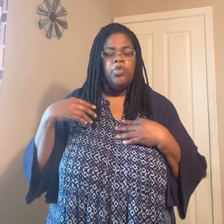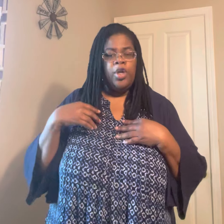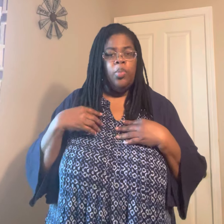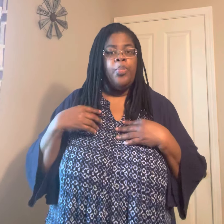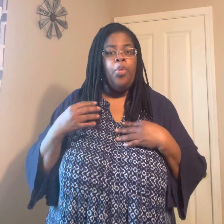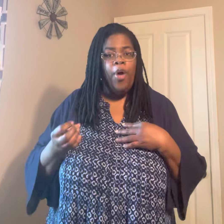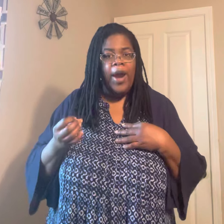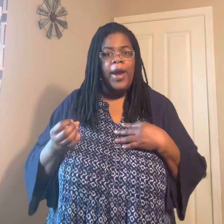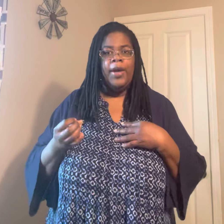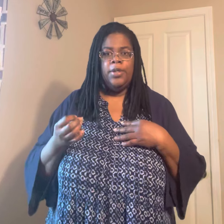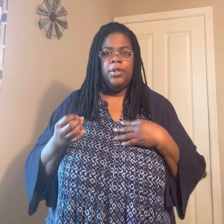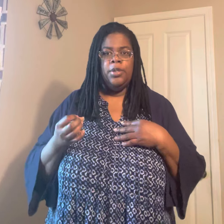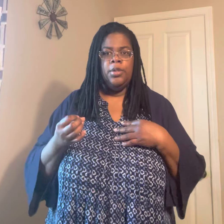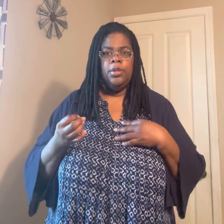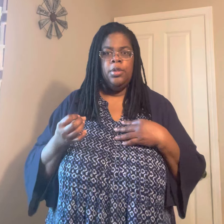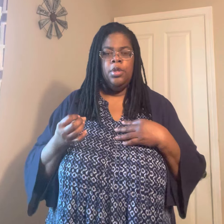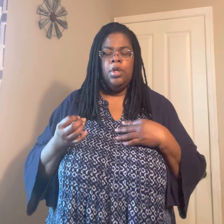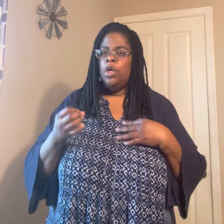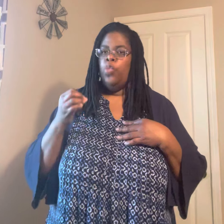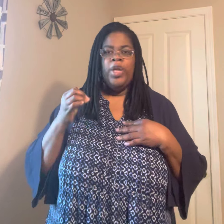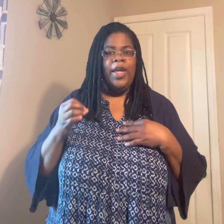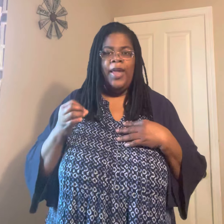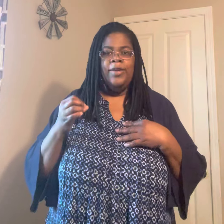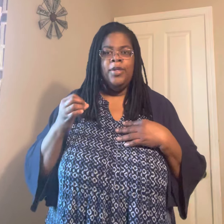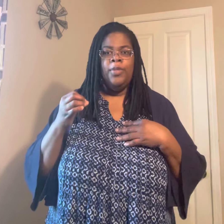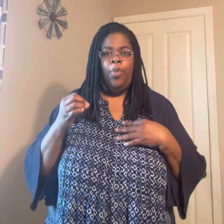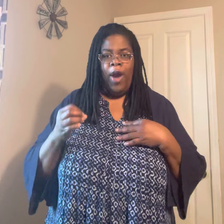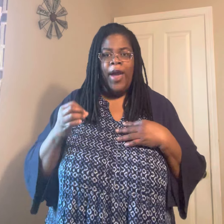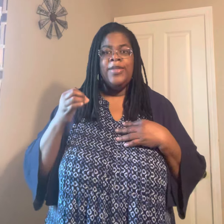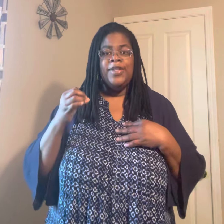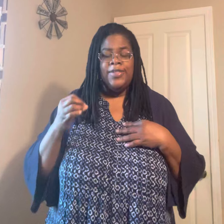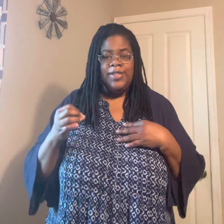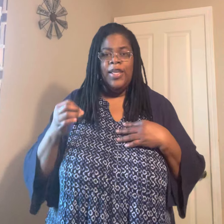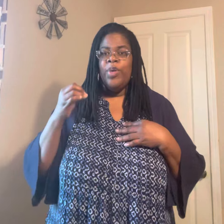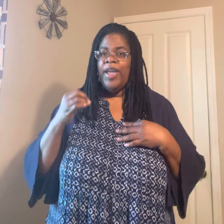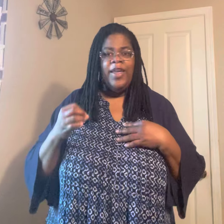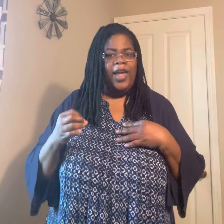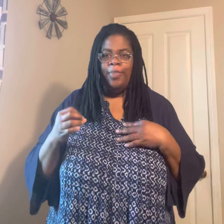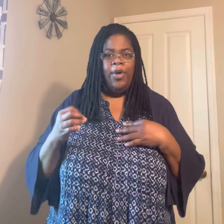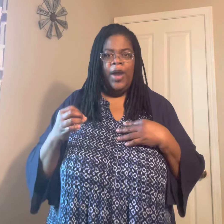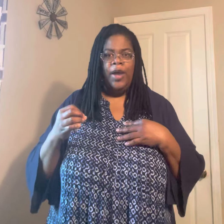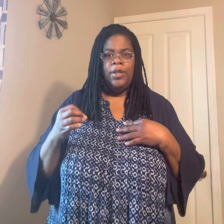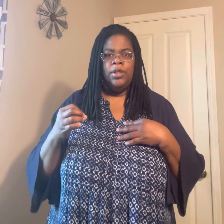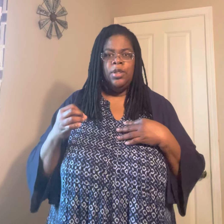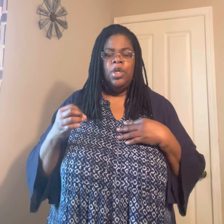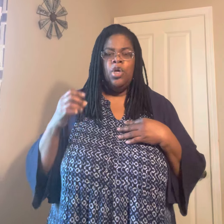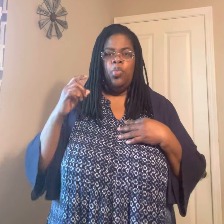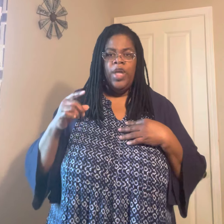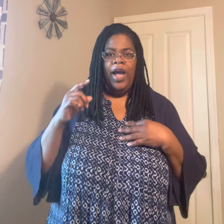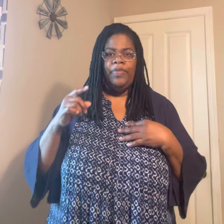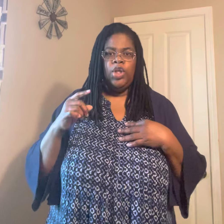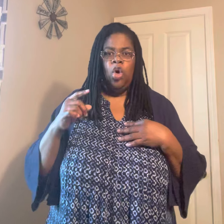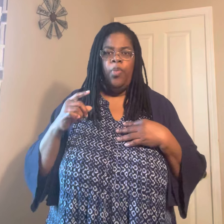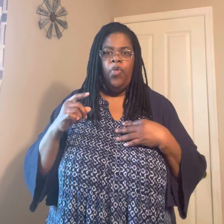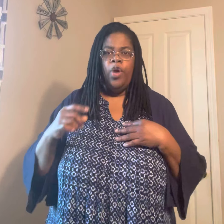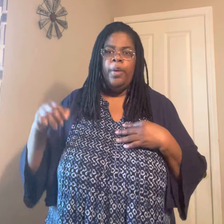struggling with pride. We can't, pride is a sin. We can't have pride. We have to go before him